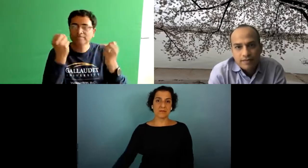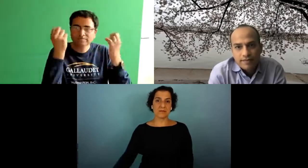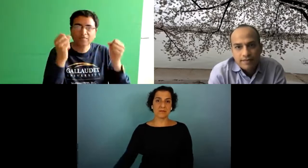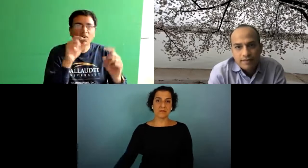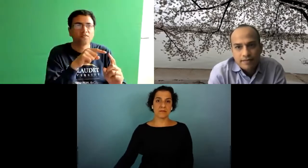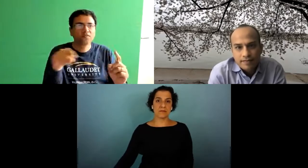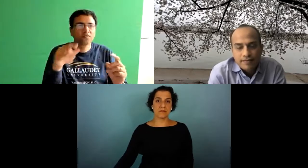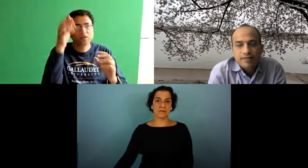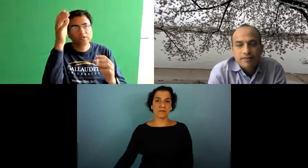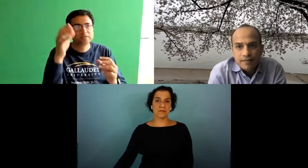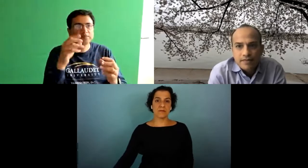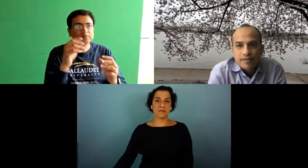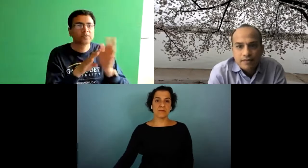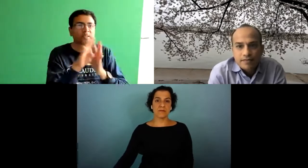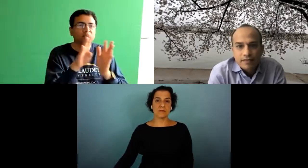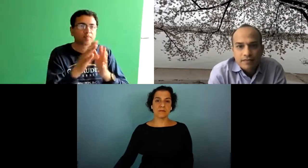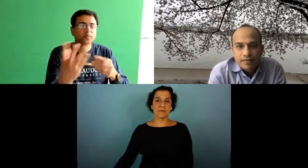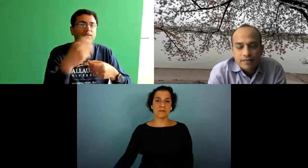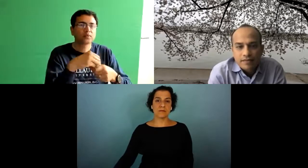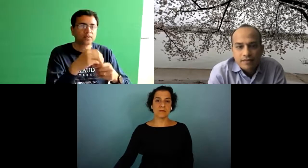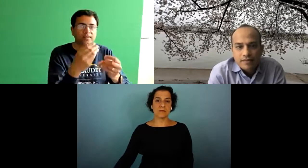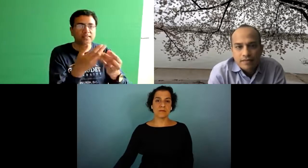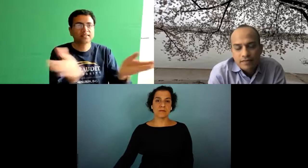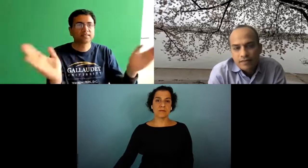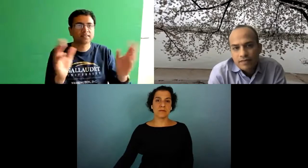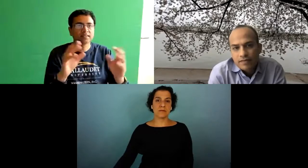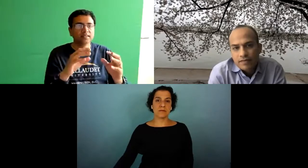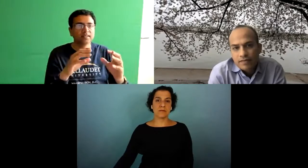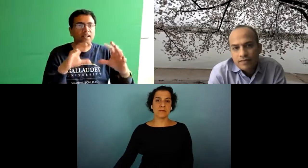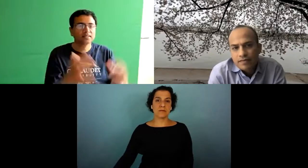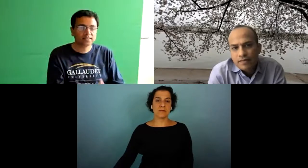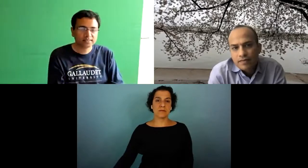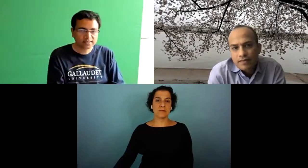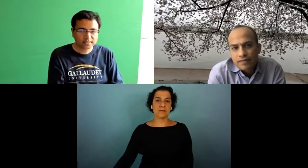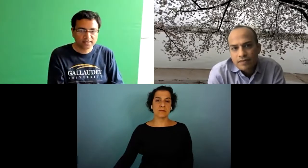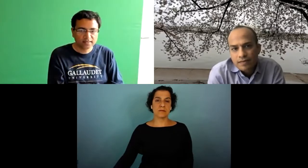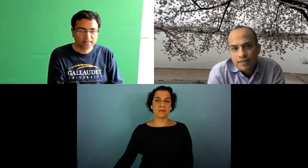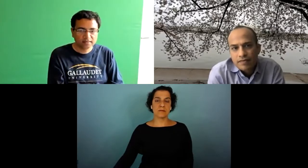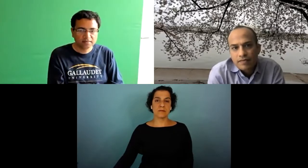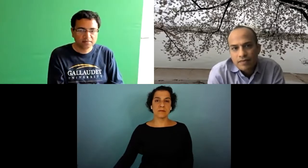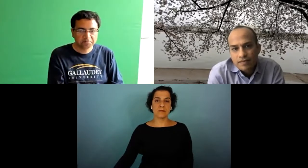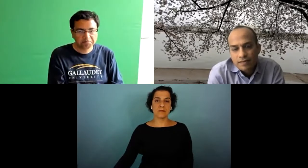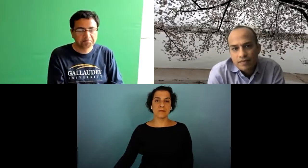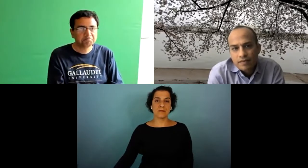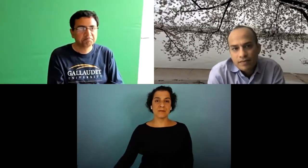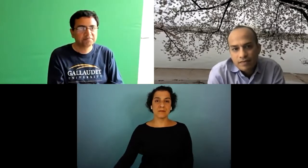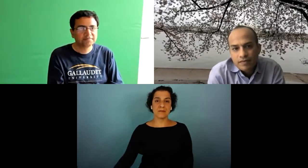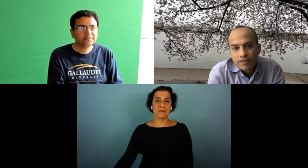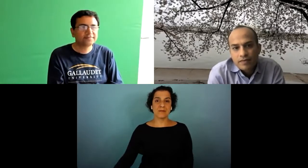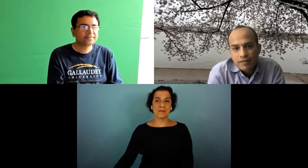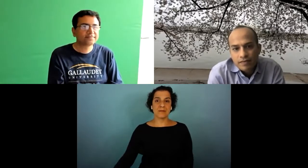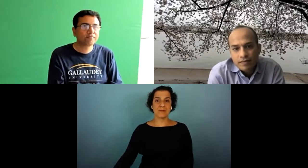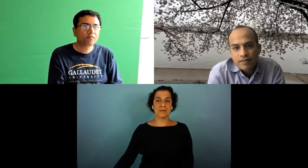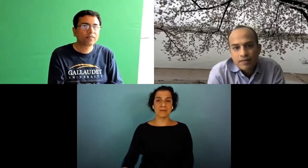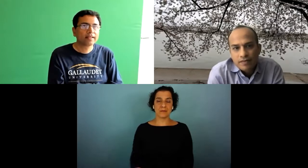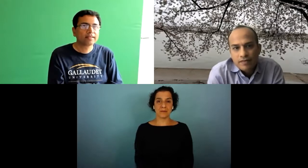so that's one component another is to have the vocabulary in asl for these